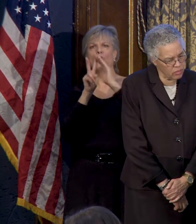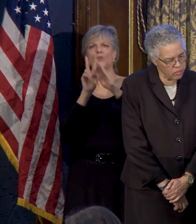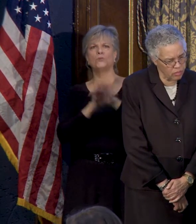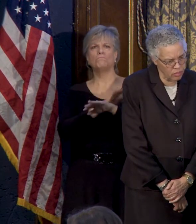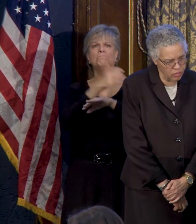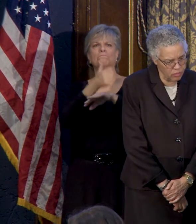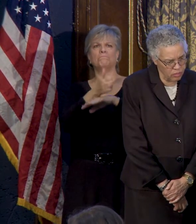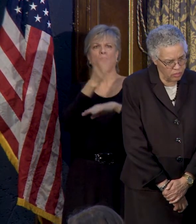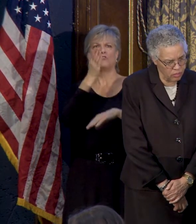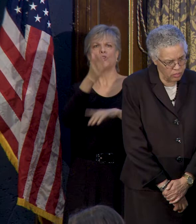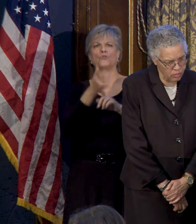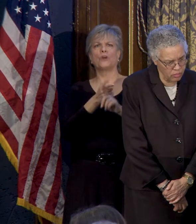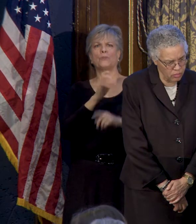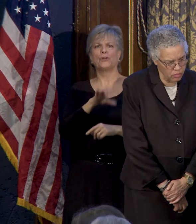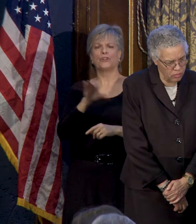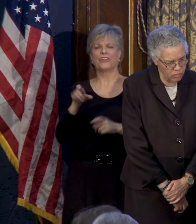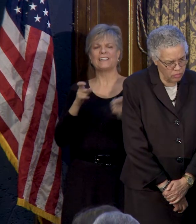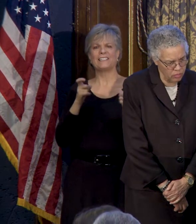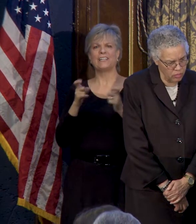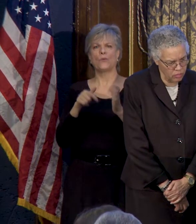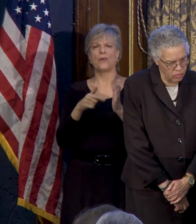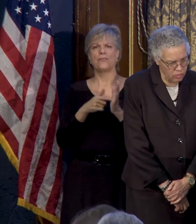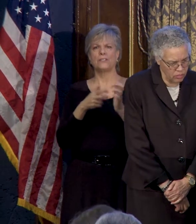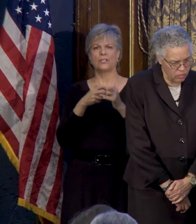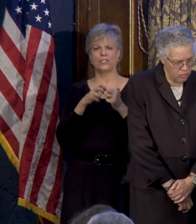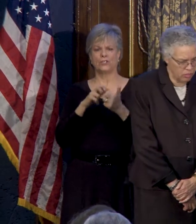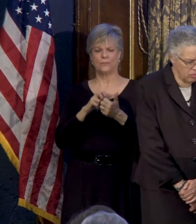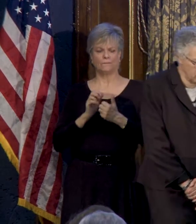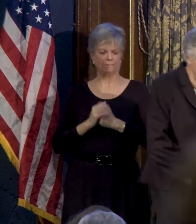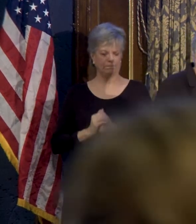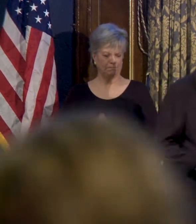from Cook County to deal with this issue?